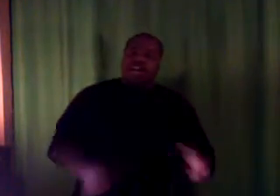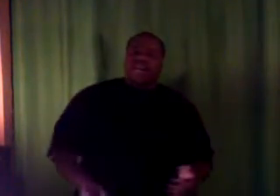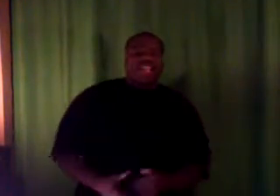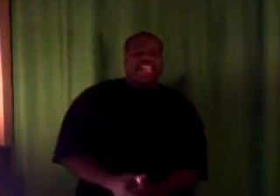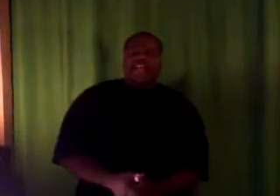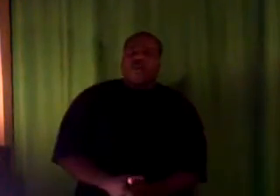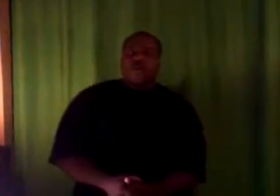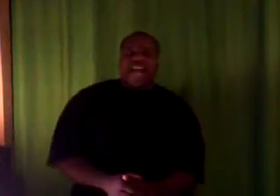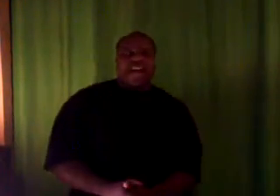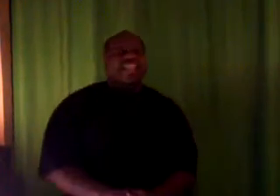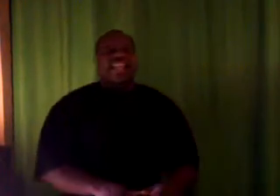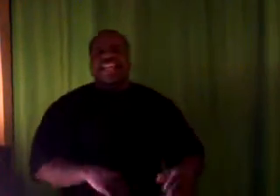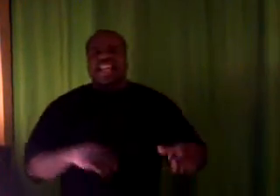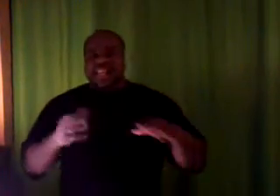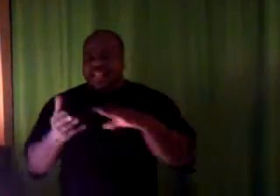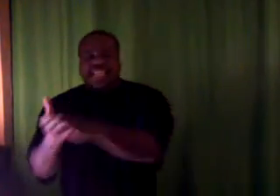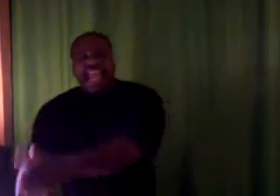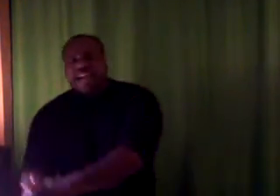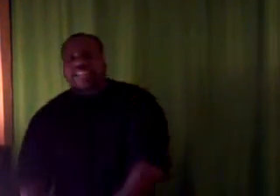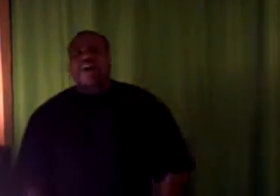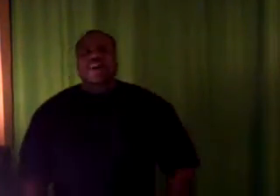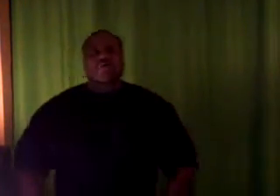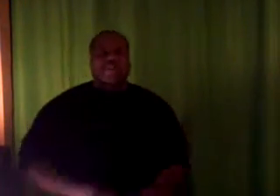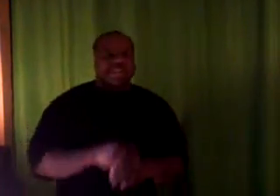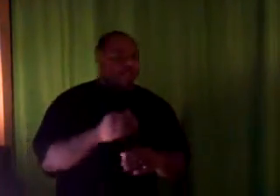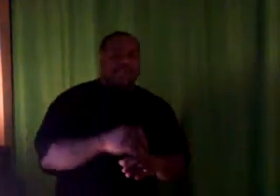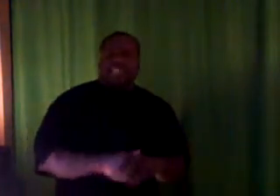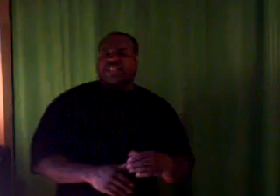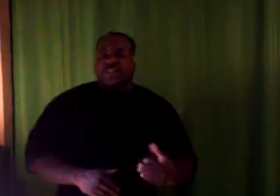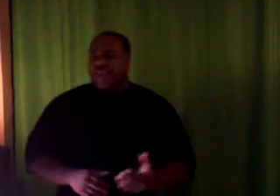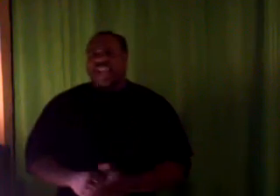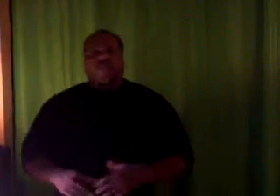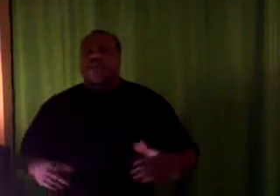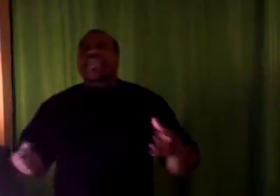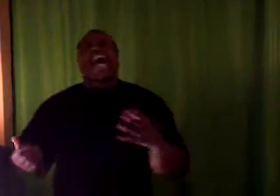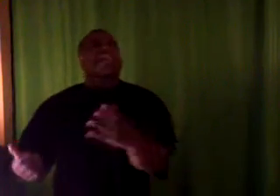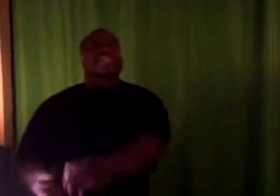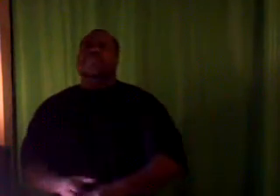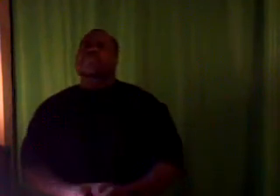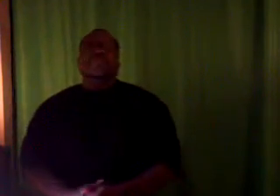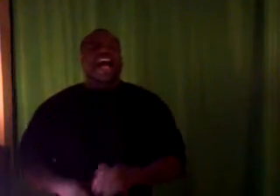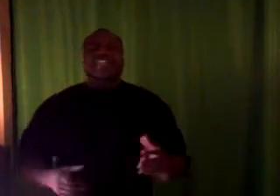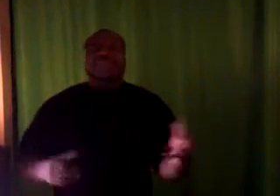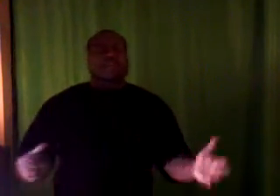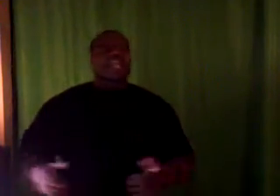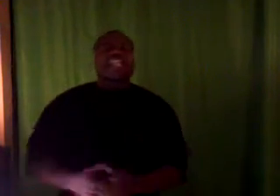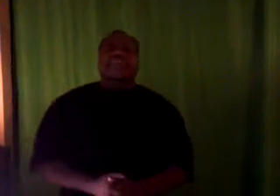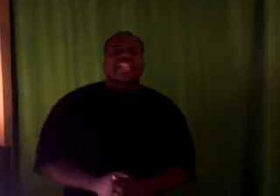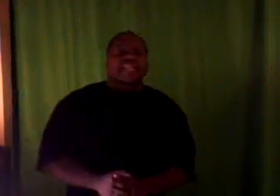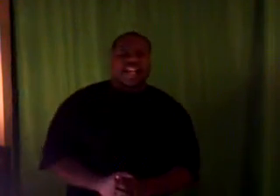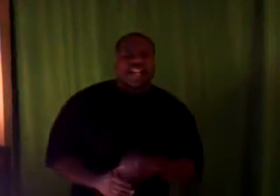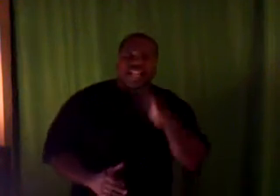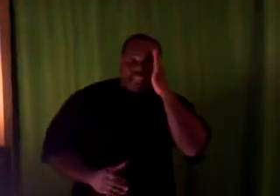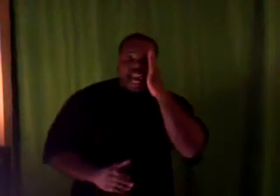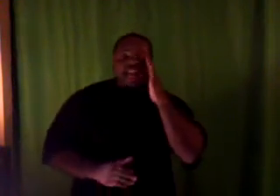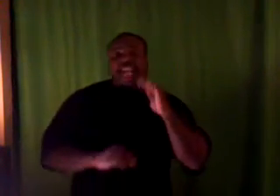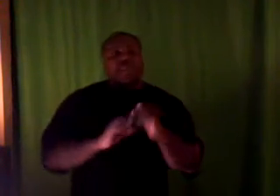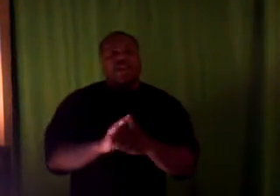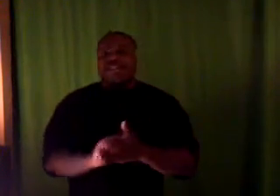grills you can get in your mouth and down-talking women. And women disrespect. Women, y'all disrespect y'all self now. Y'all, a lot of women,